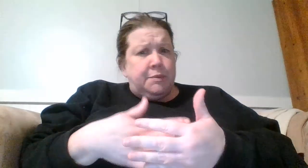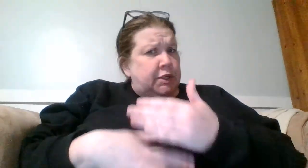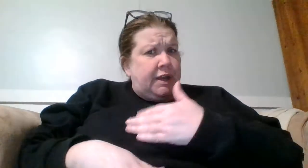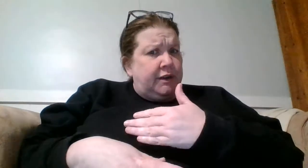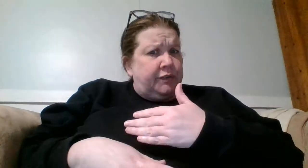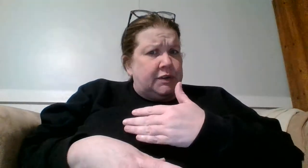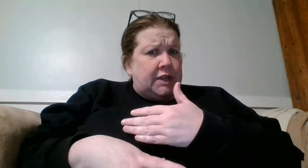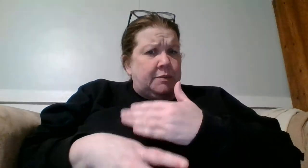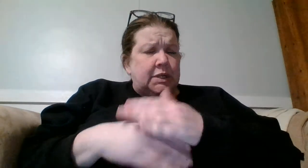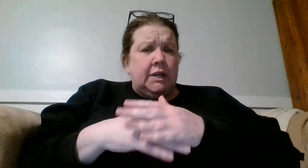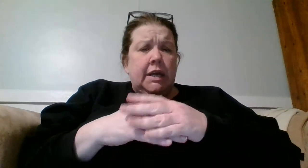option, not your first option.